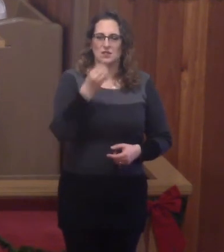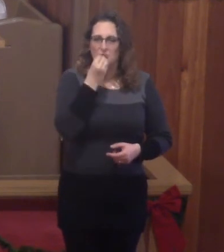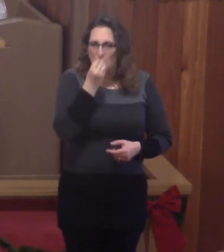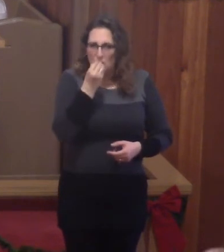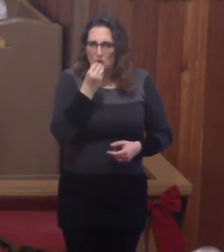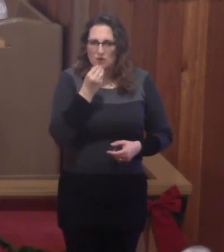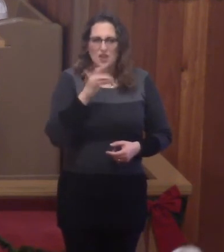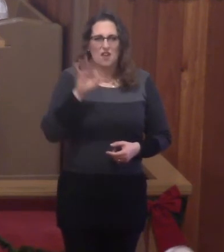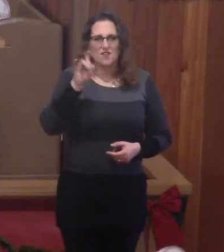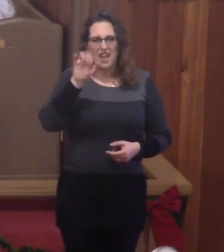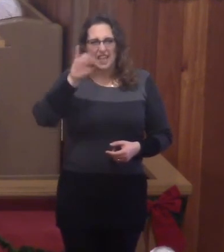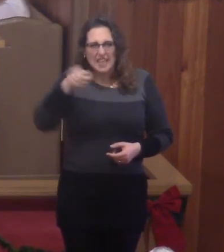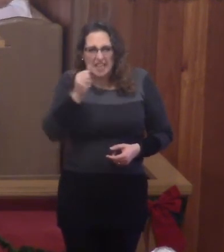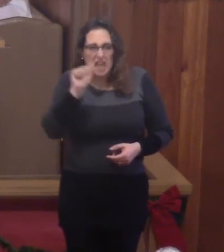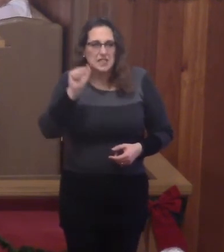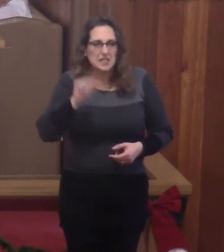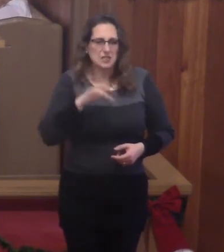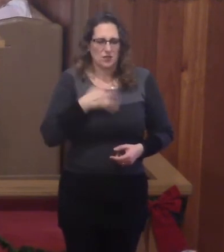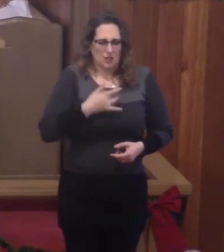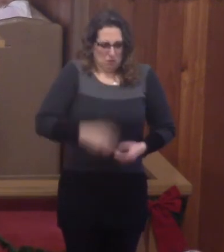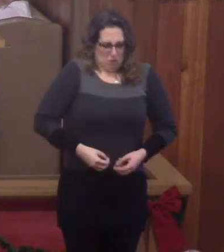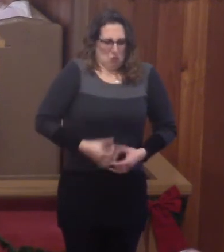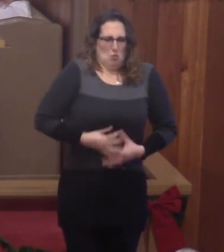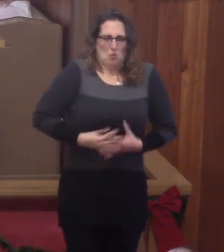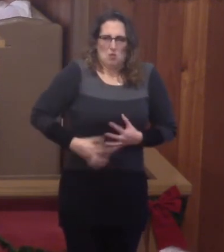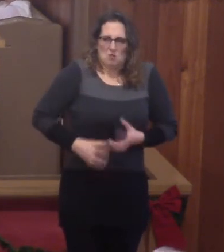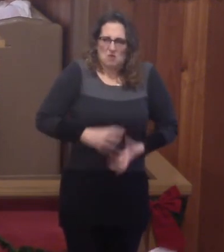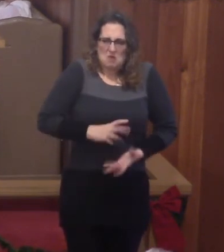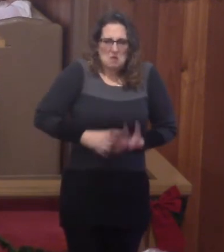You just have this feeling of deep despair.